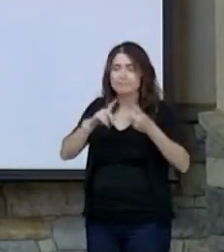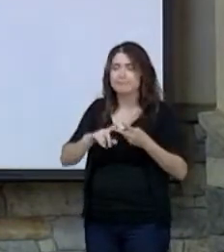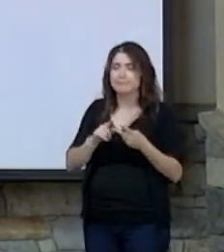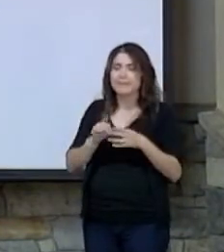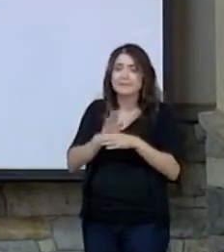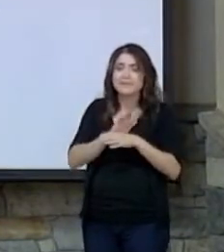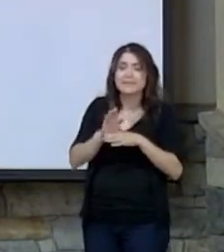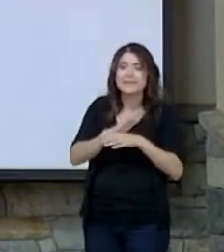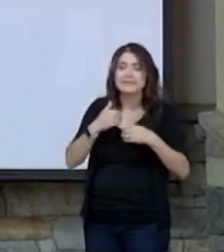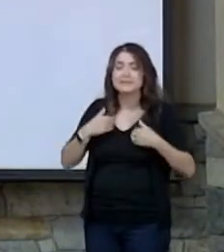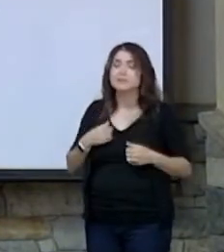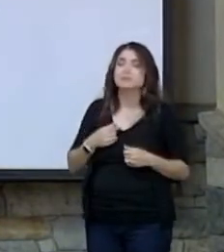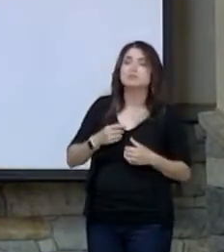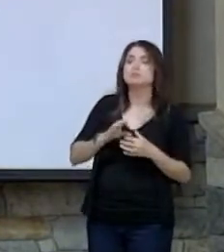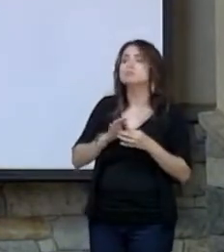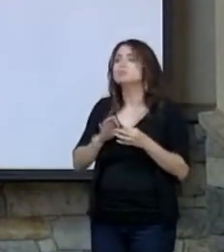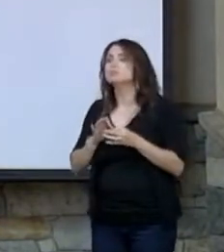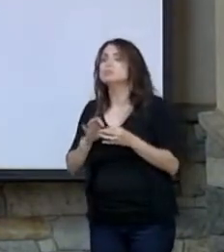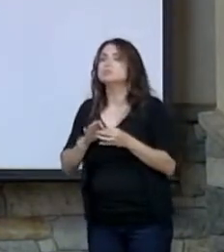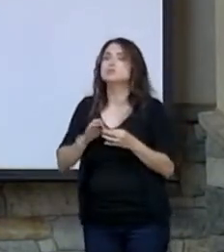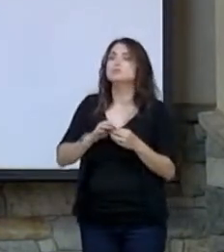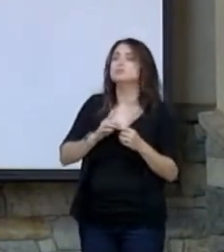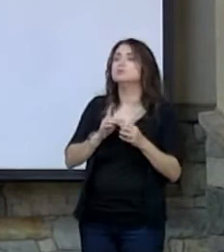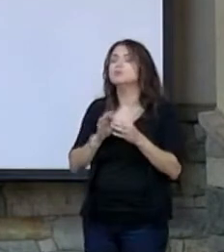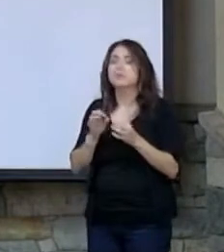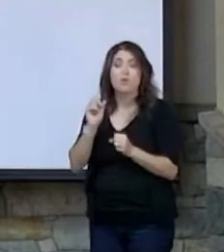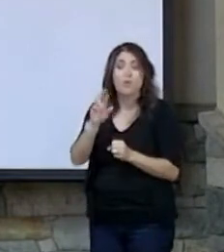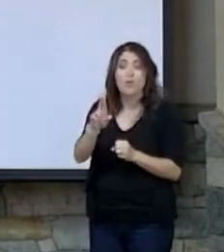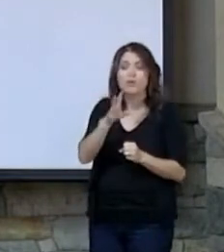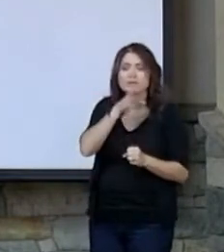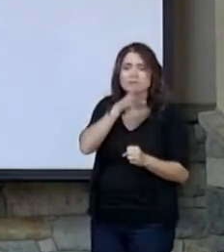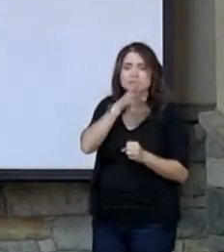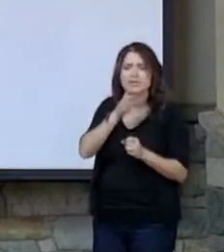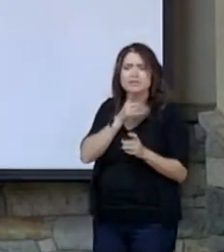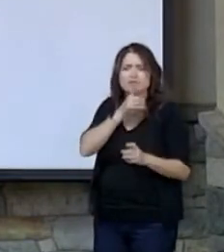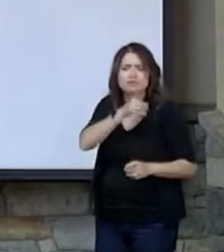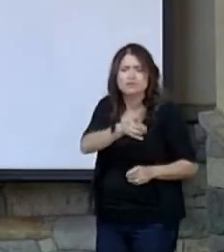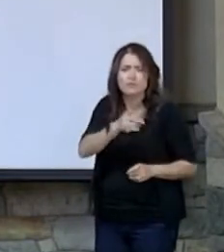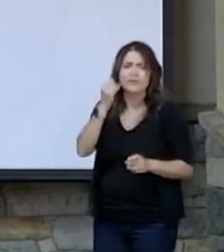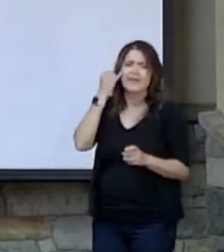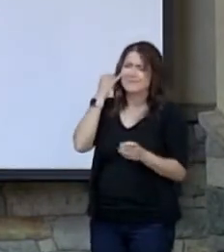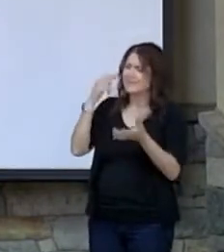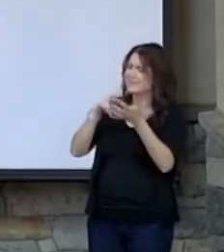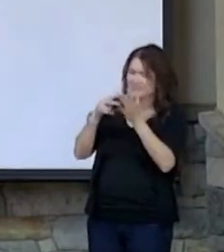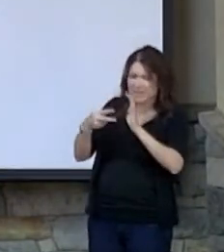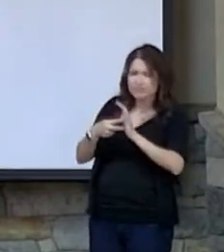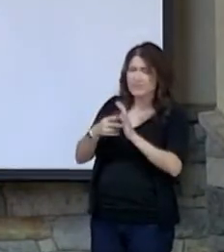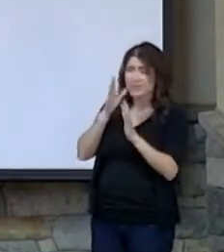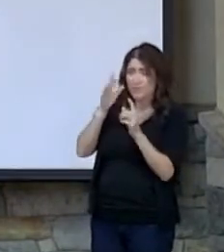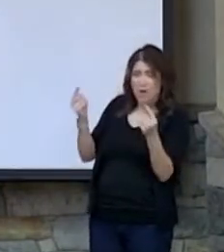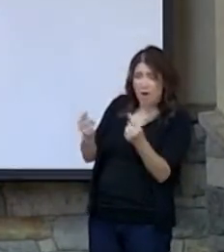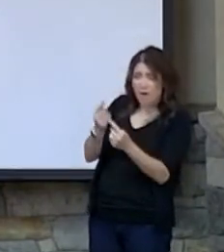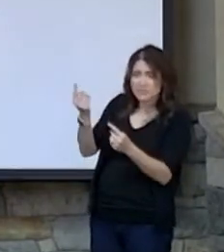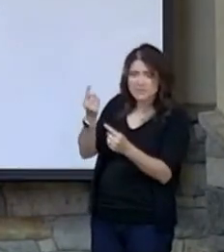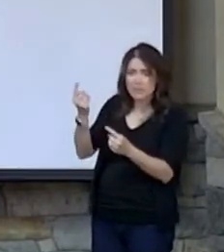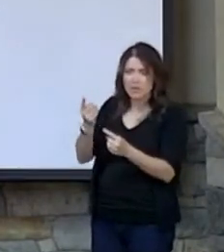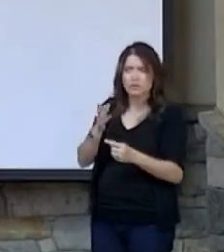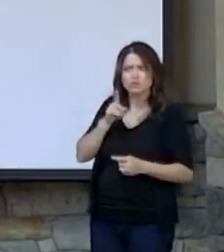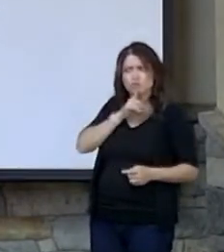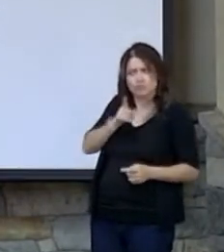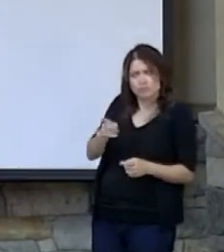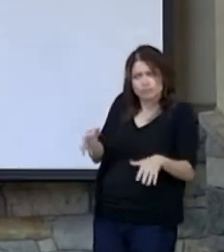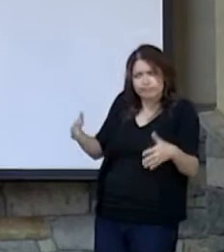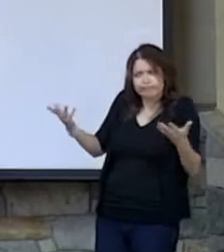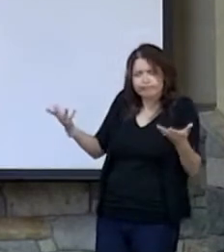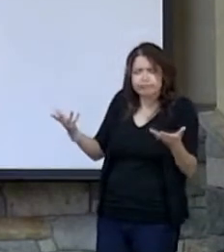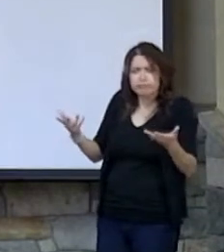busybody, even speaking the truth, if it's intentionally going to harm somebody, it's just